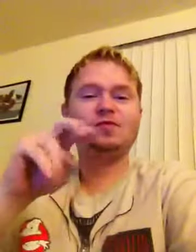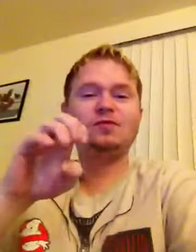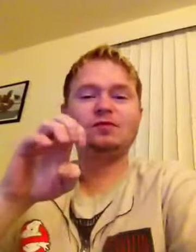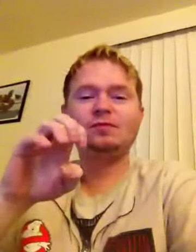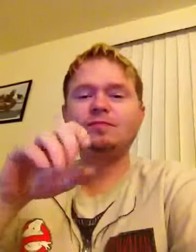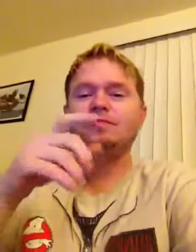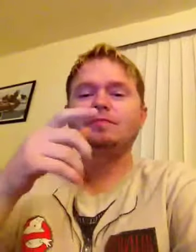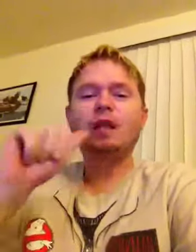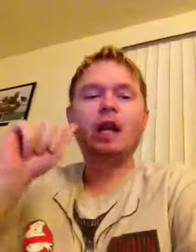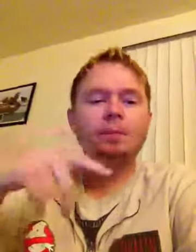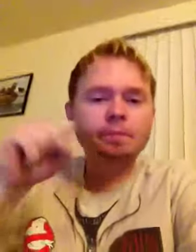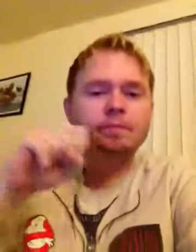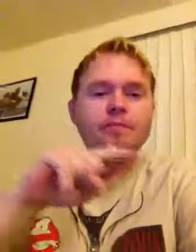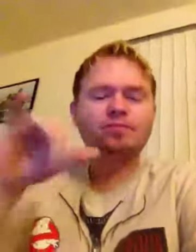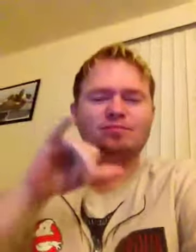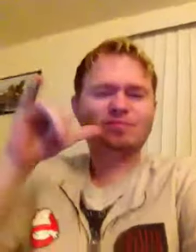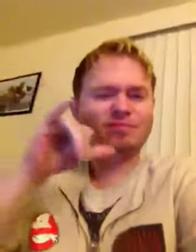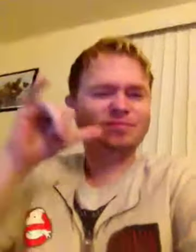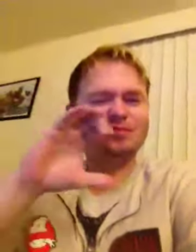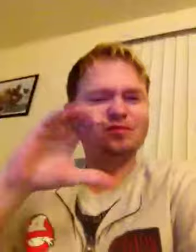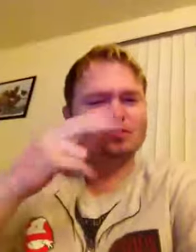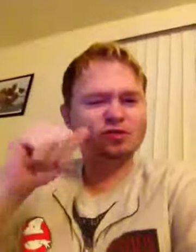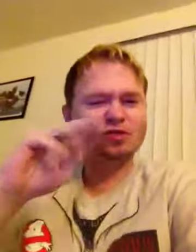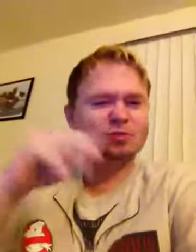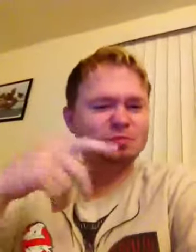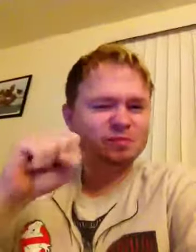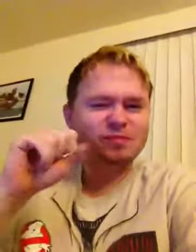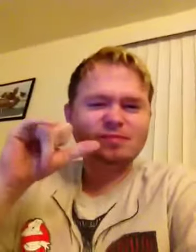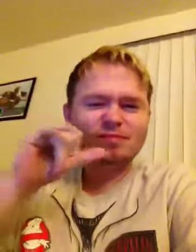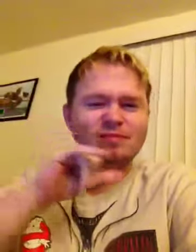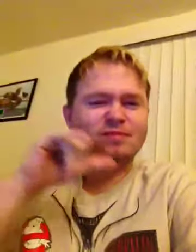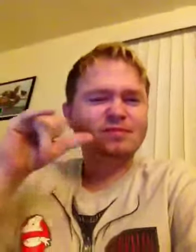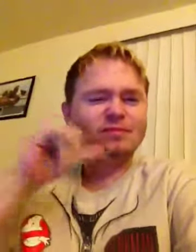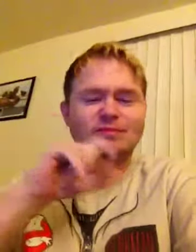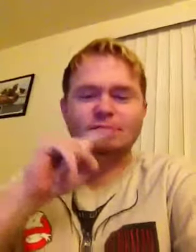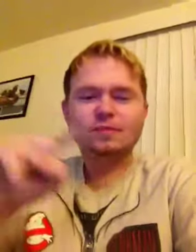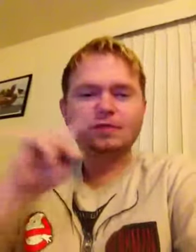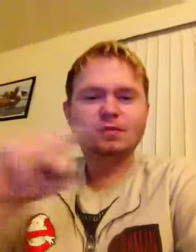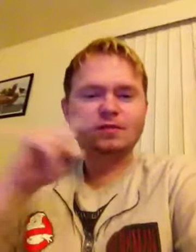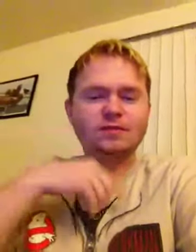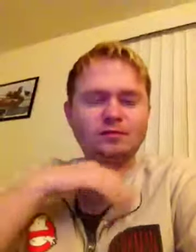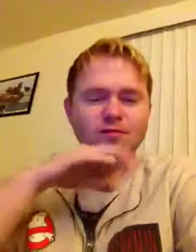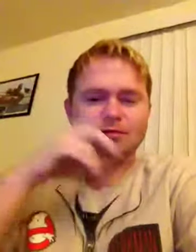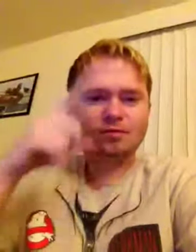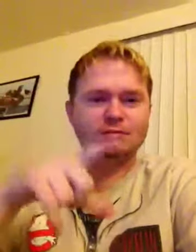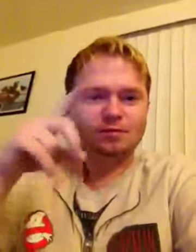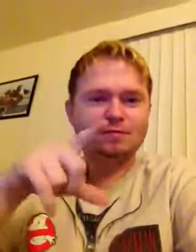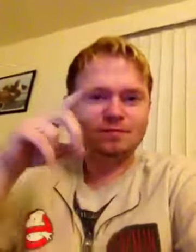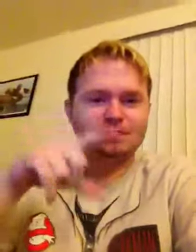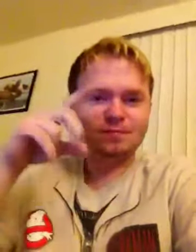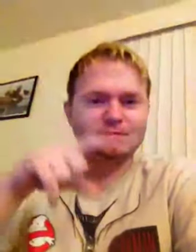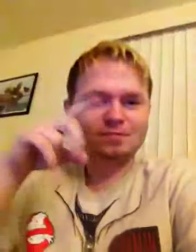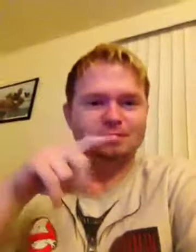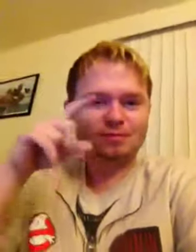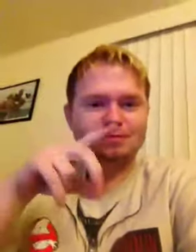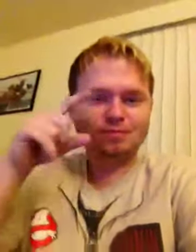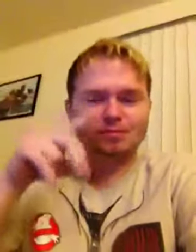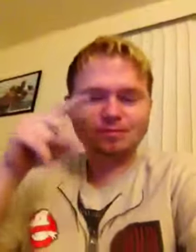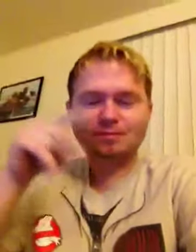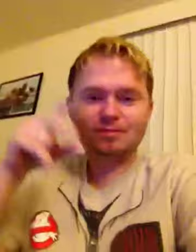either quit or you suck it up and fight through it. You can't just give up. When that happens, you're done. The Ultimate Fighter.